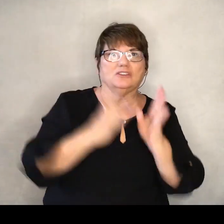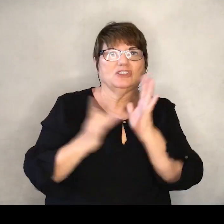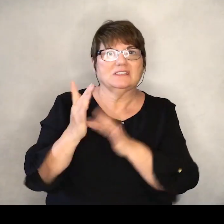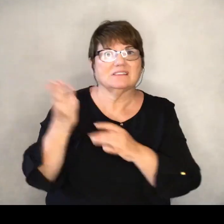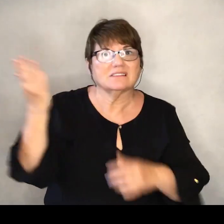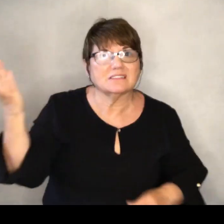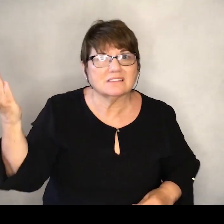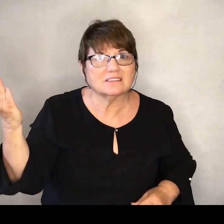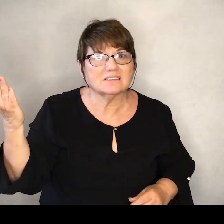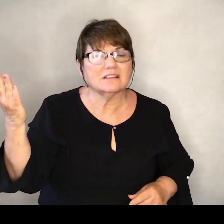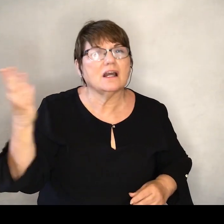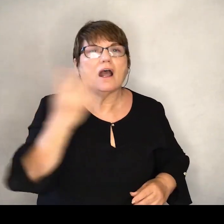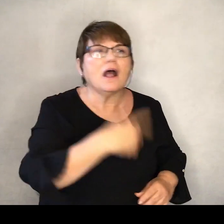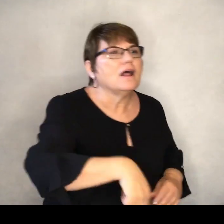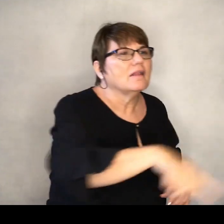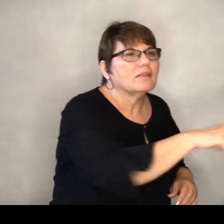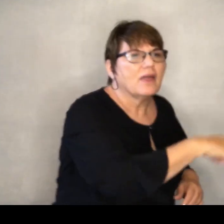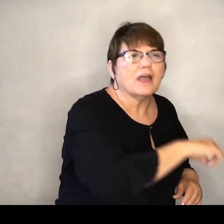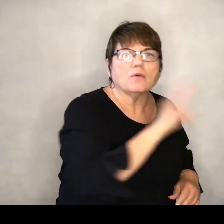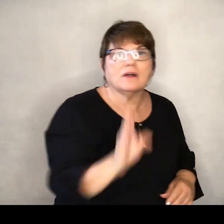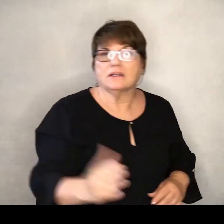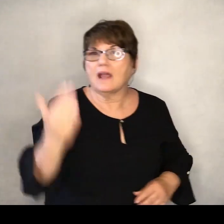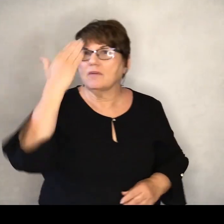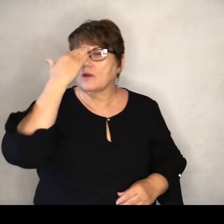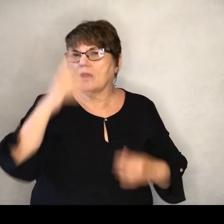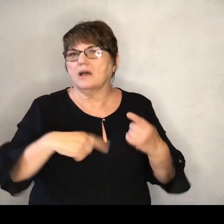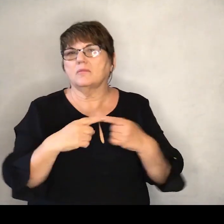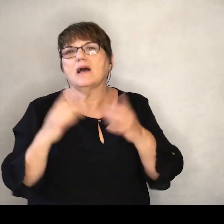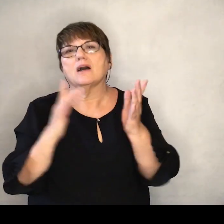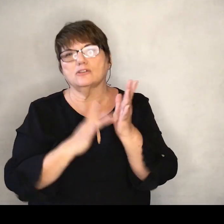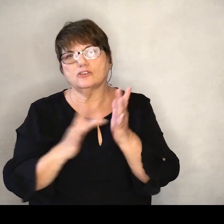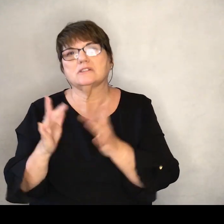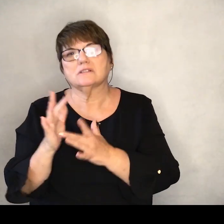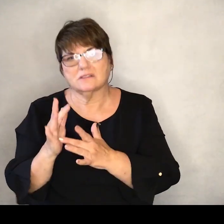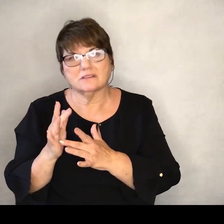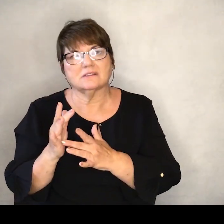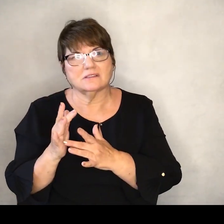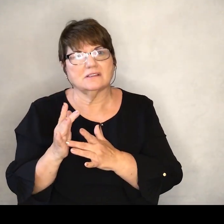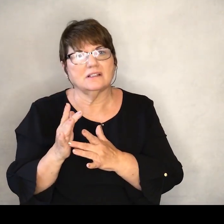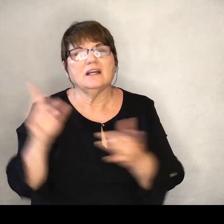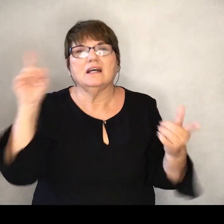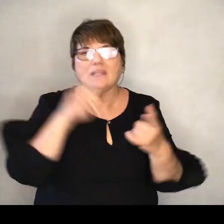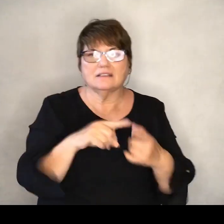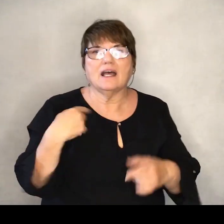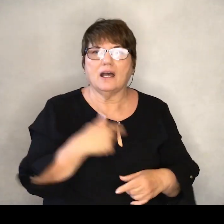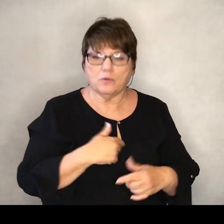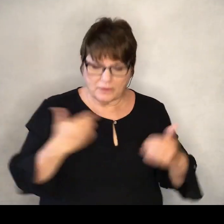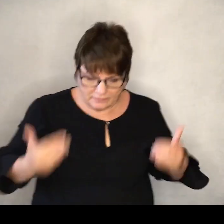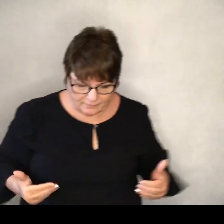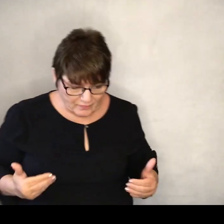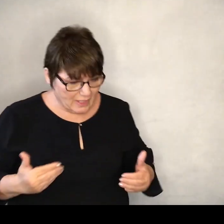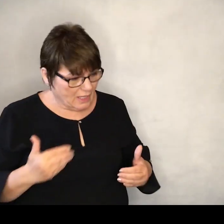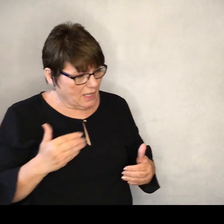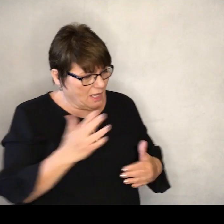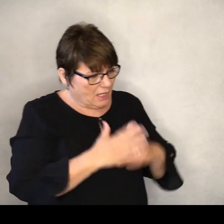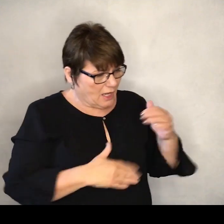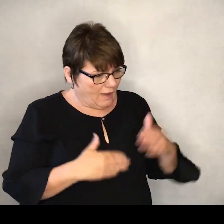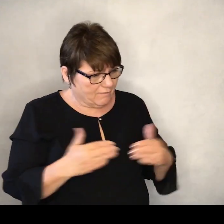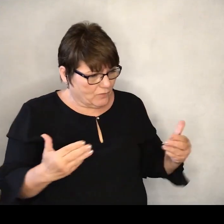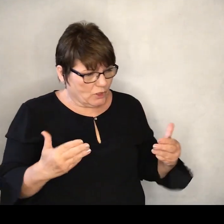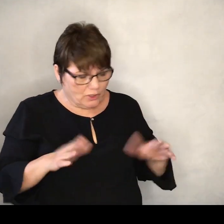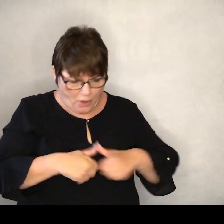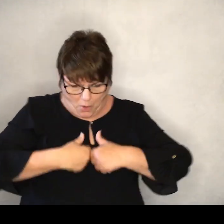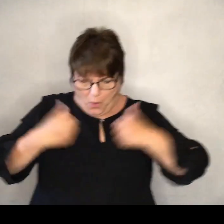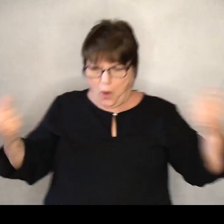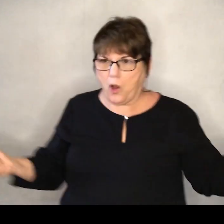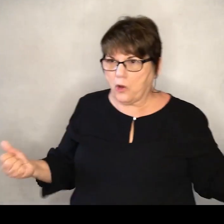They will never know about Jesus unless we step out of our comfort zones and